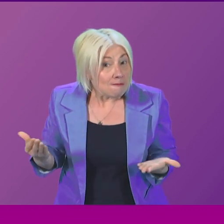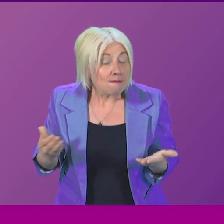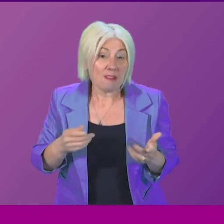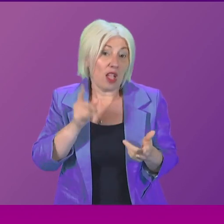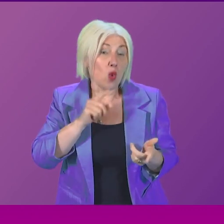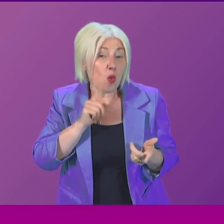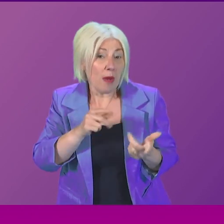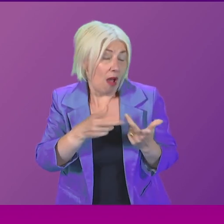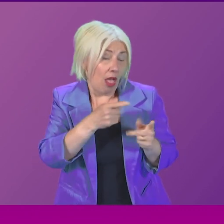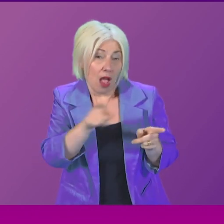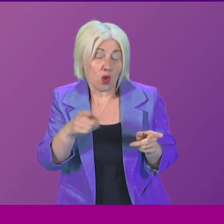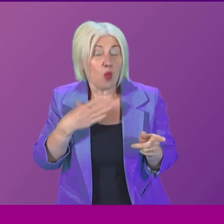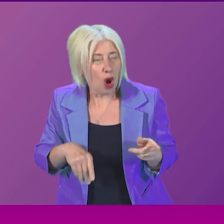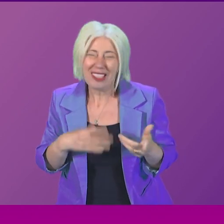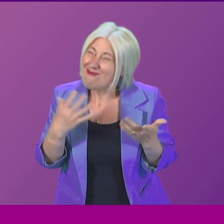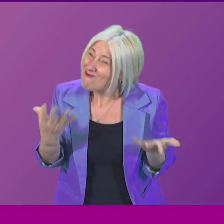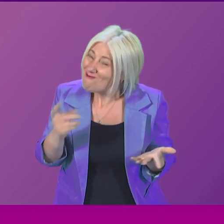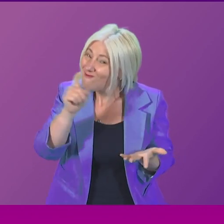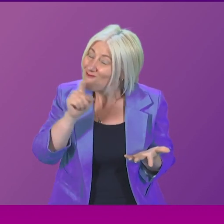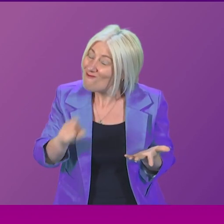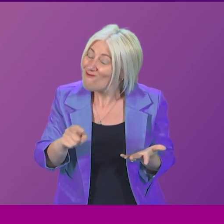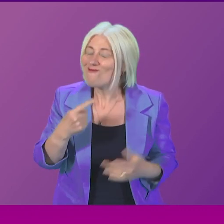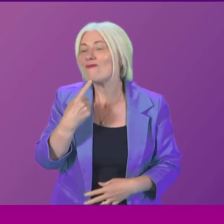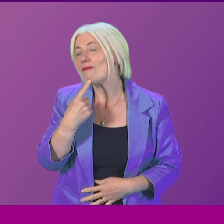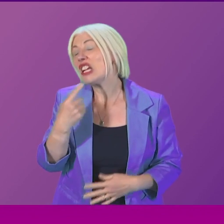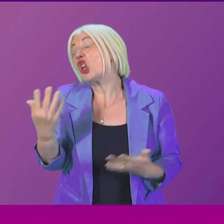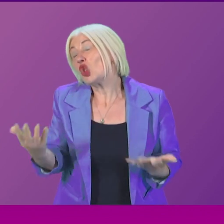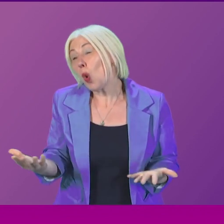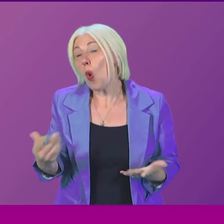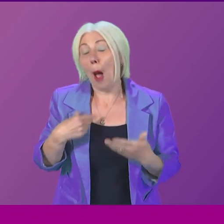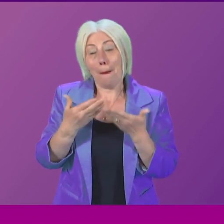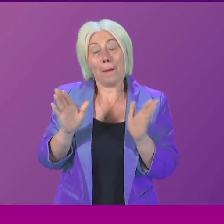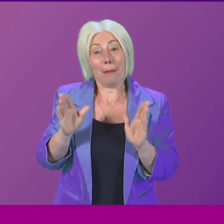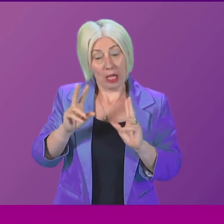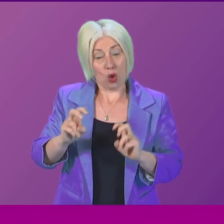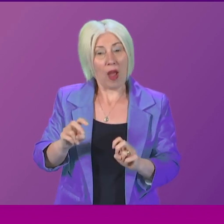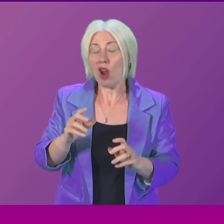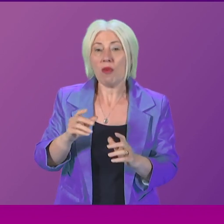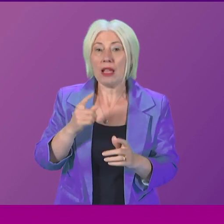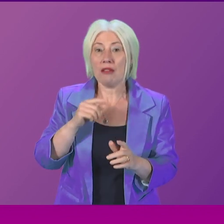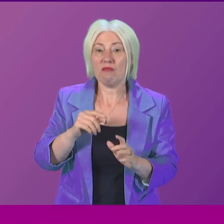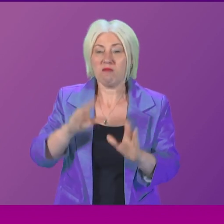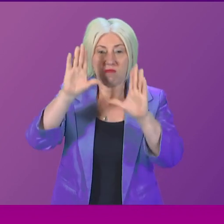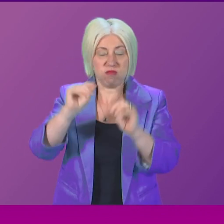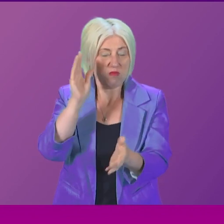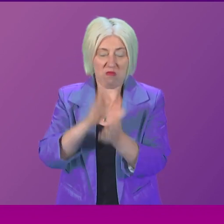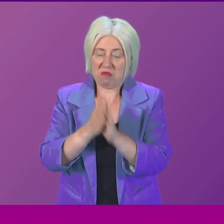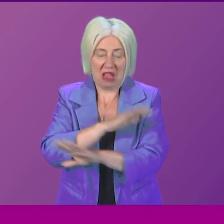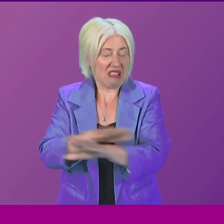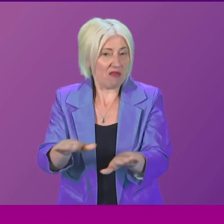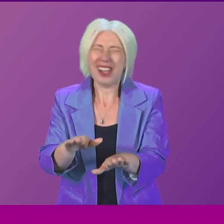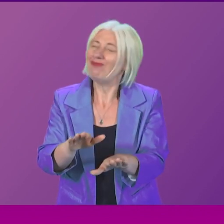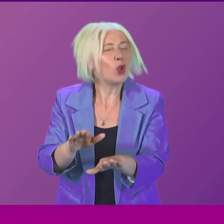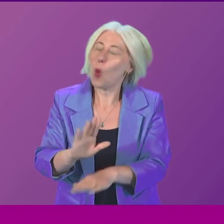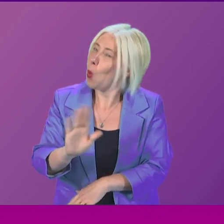others are seeking? So I will end where I started, which is a public inquiry hasn't been ruled completely off the